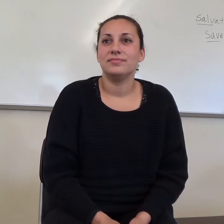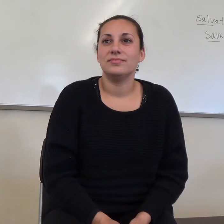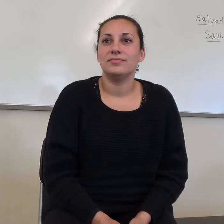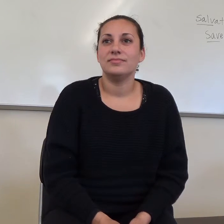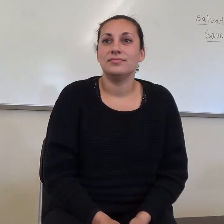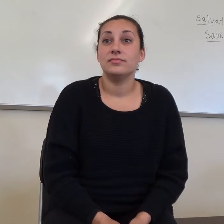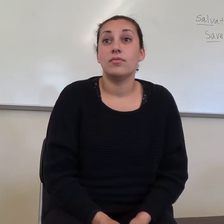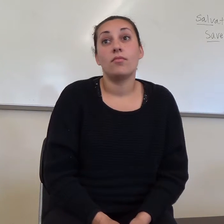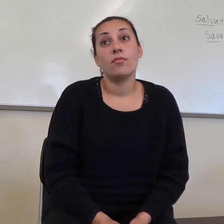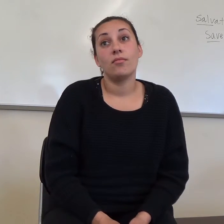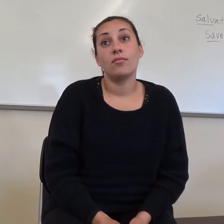Okay?